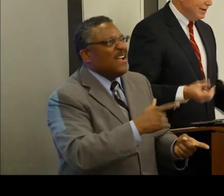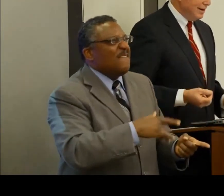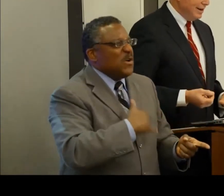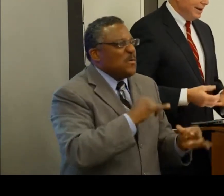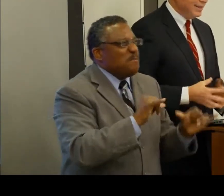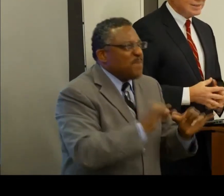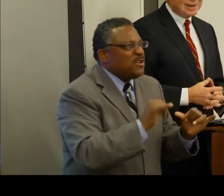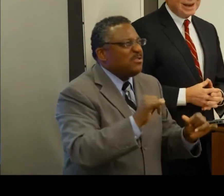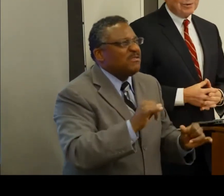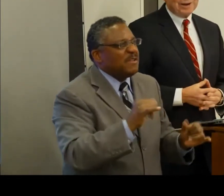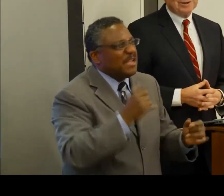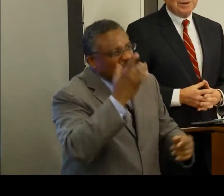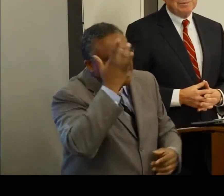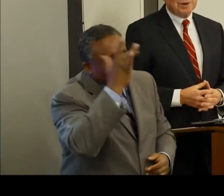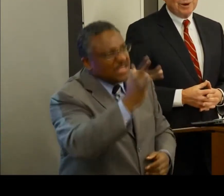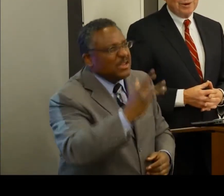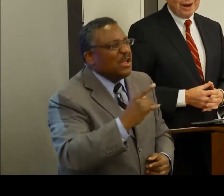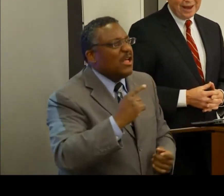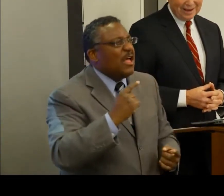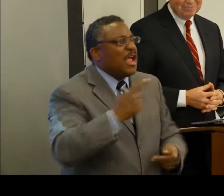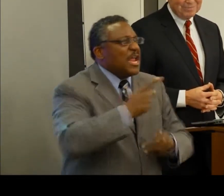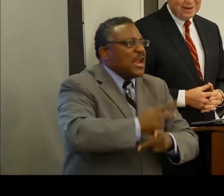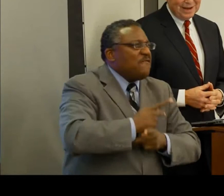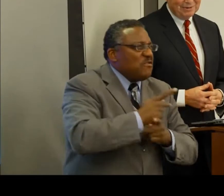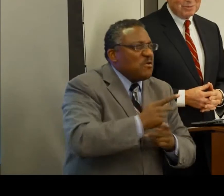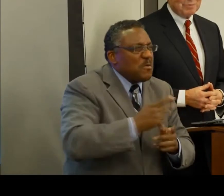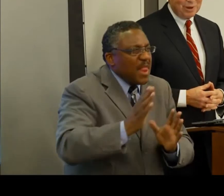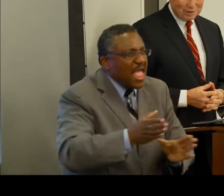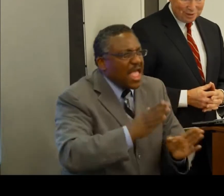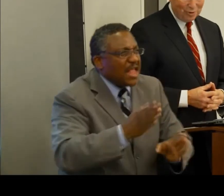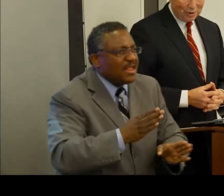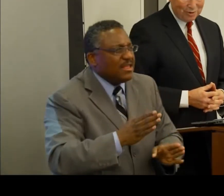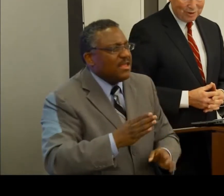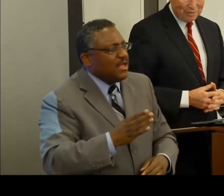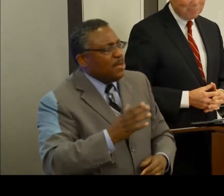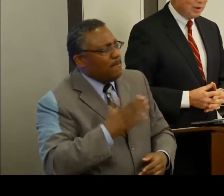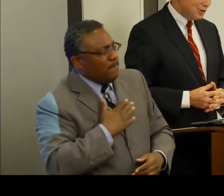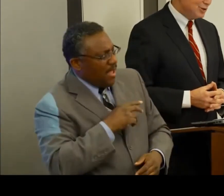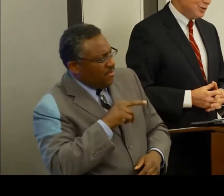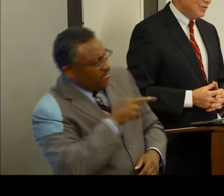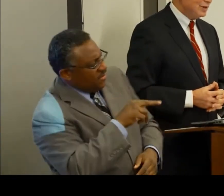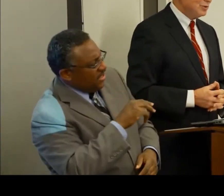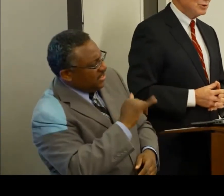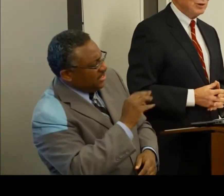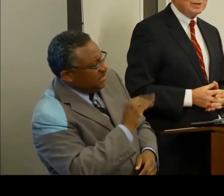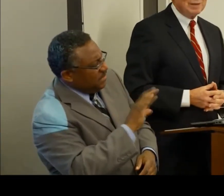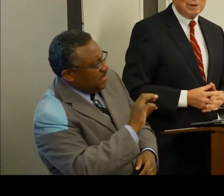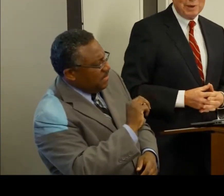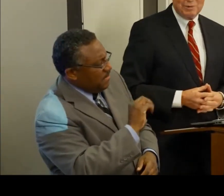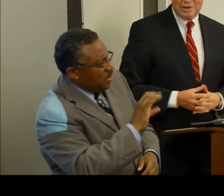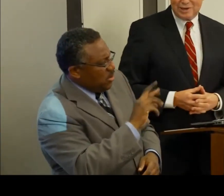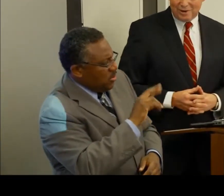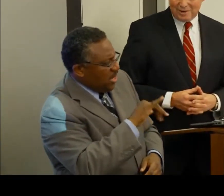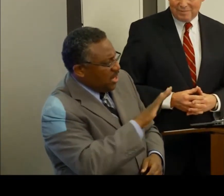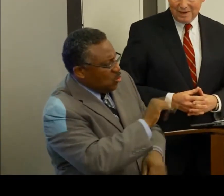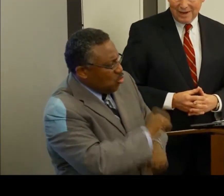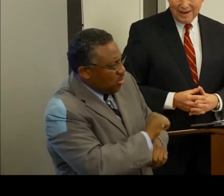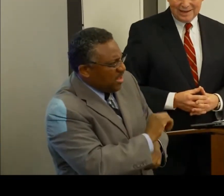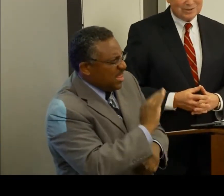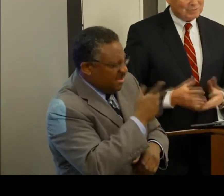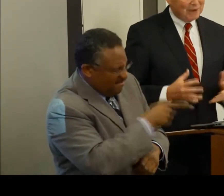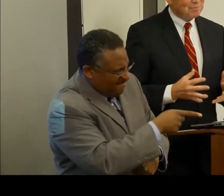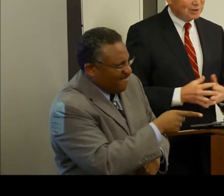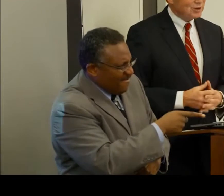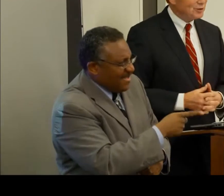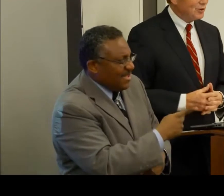measured. That's the kind of record Jim McCreary had. was my pleasure to work with him, my pleasure to serve on Social Security subcommittee when he chaired it.